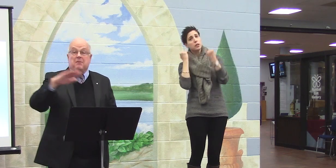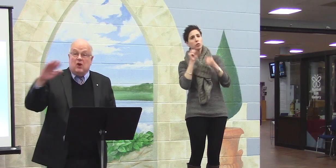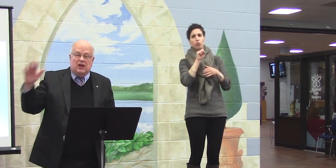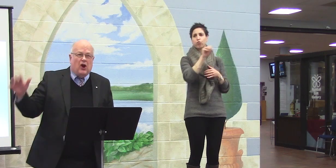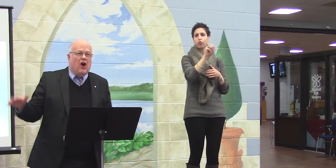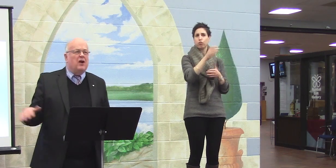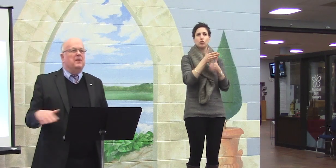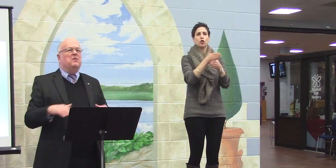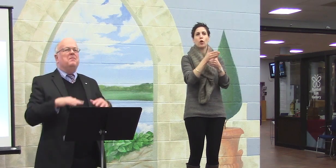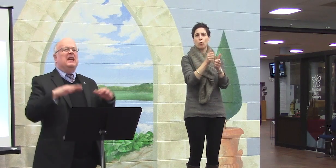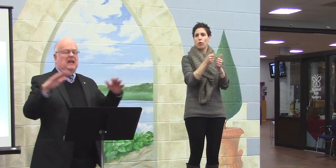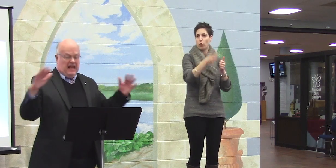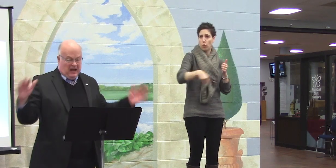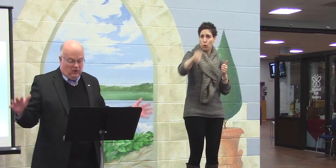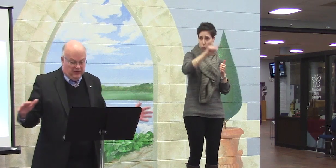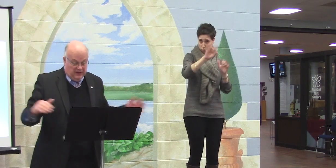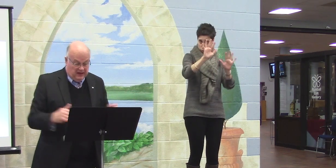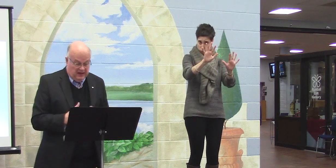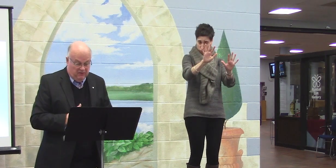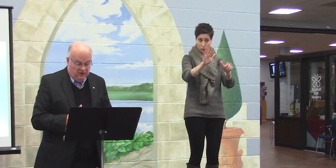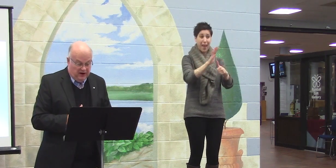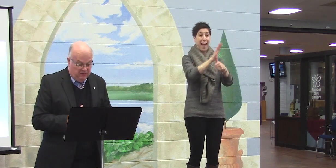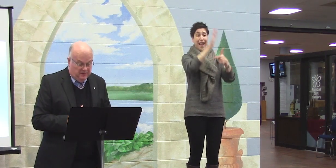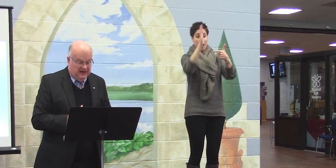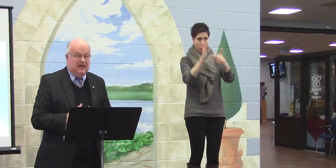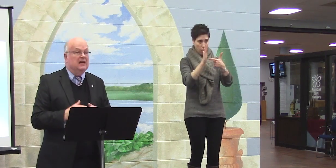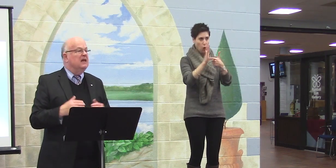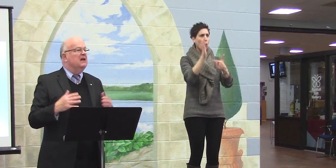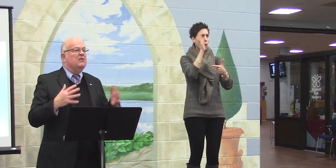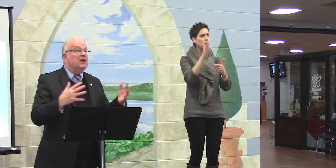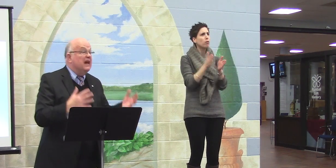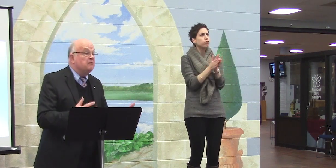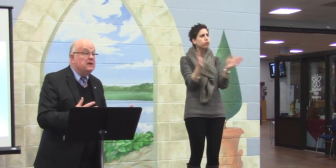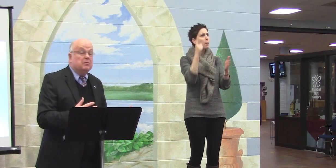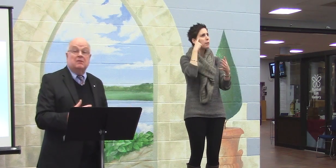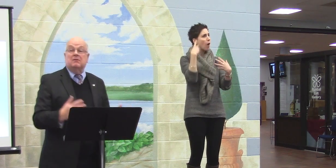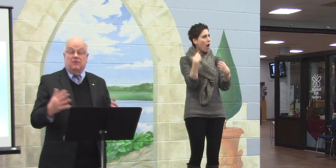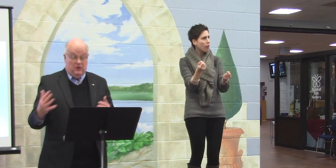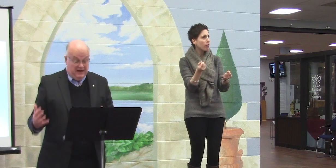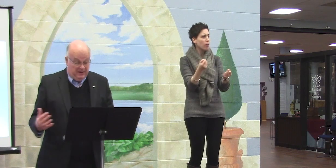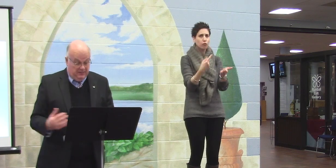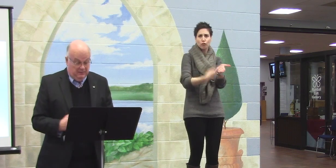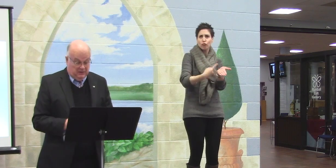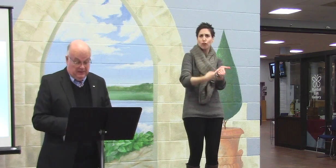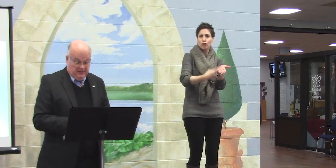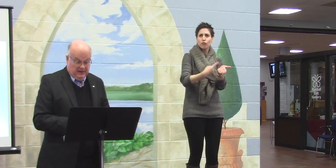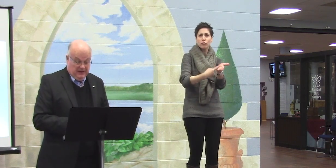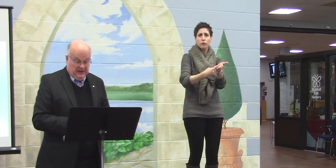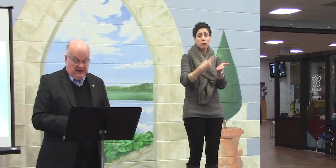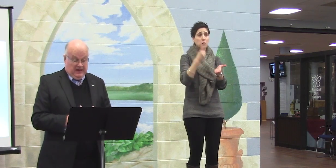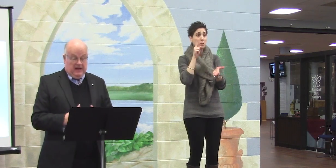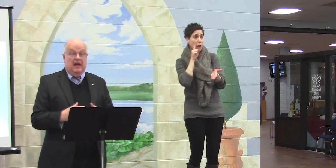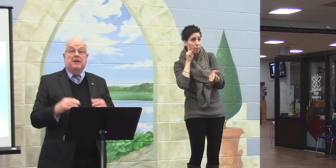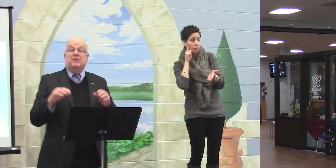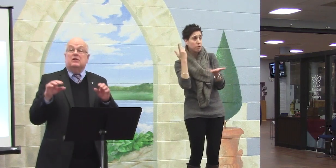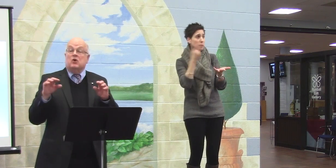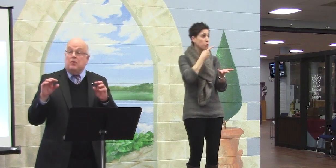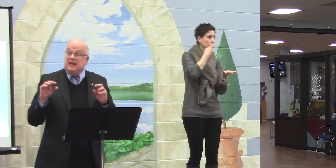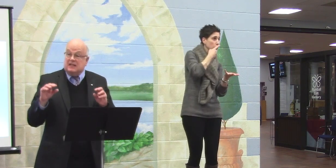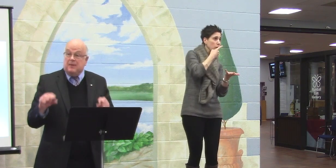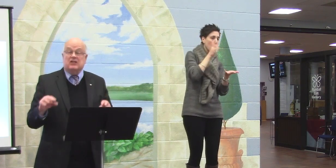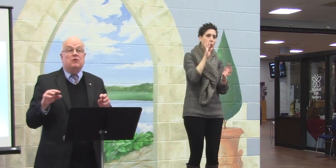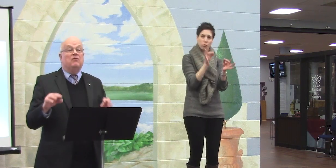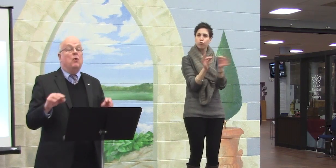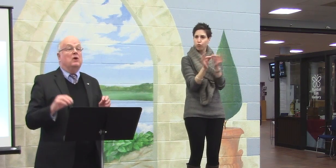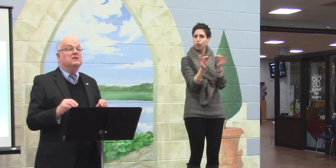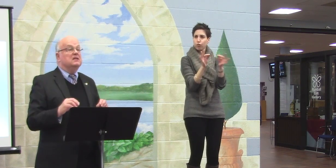Then I'm going to talk about mental health for everybody, for deaf people, for hearing people. But there's